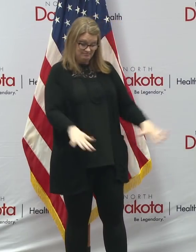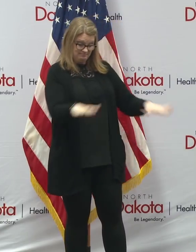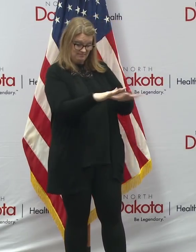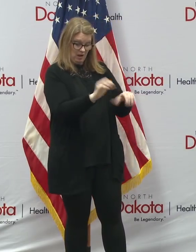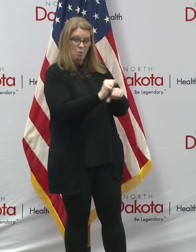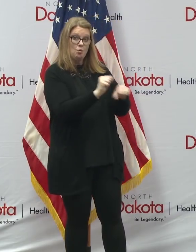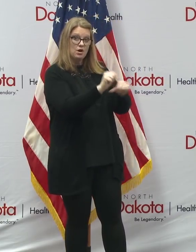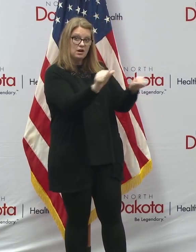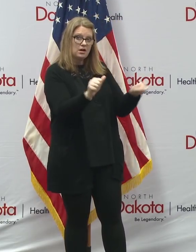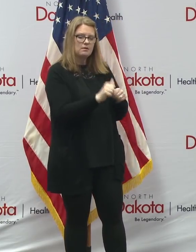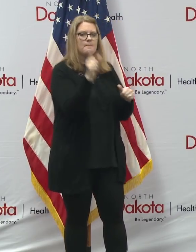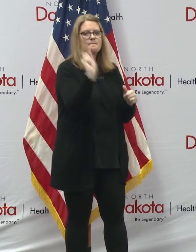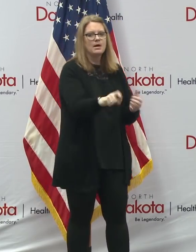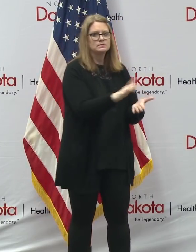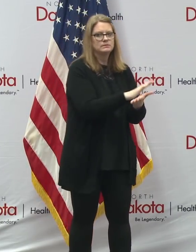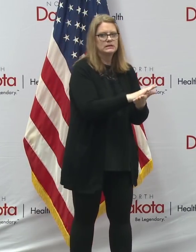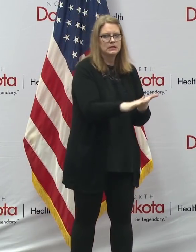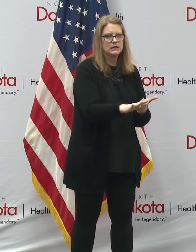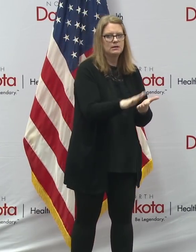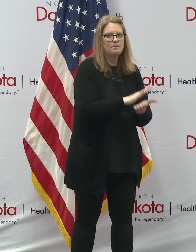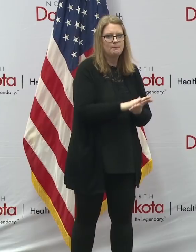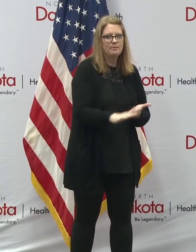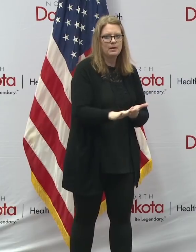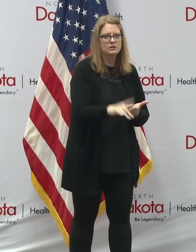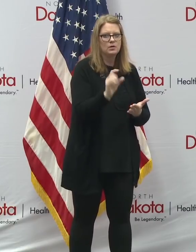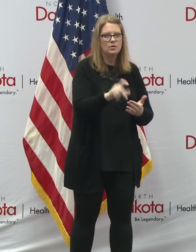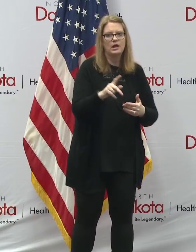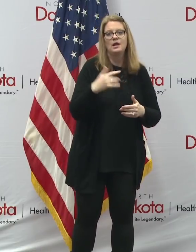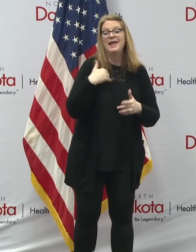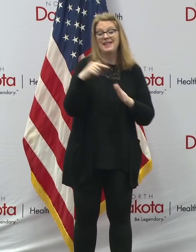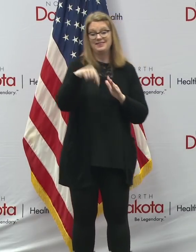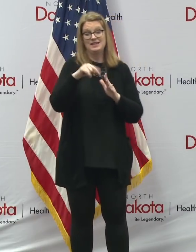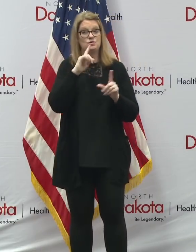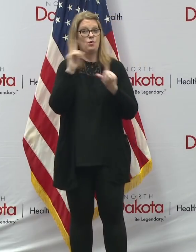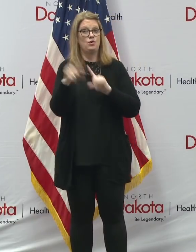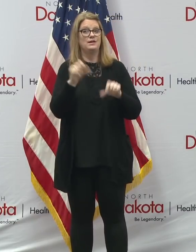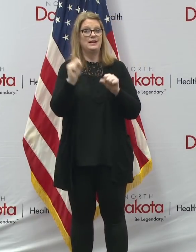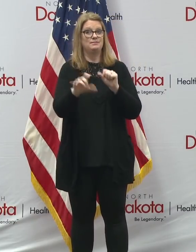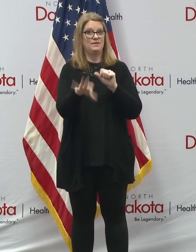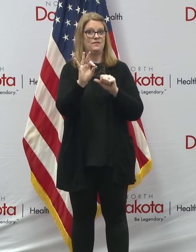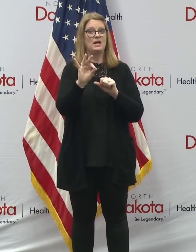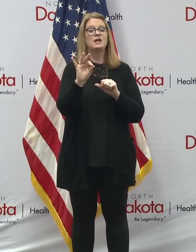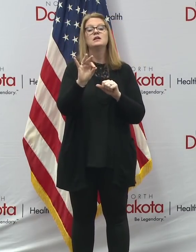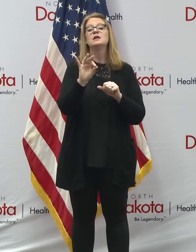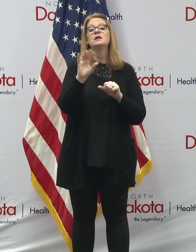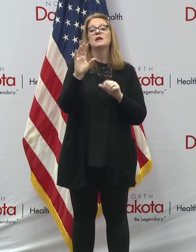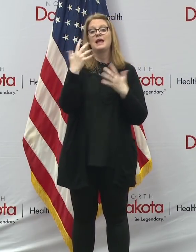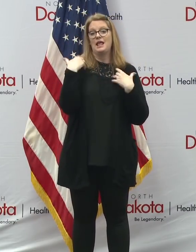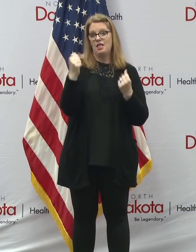as well as the state health officer order can be found at our website health.nd